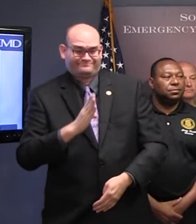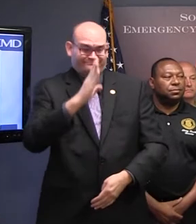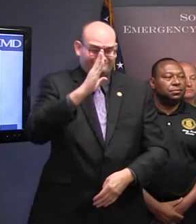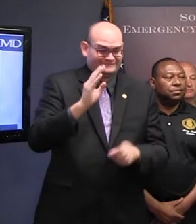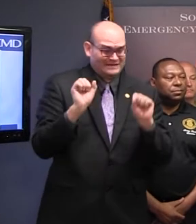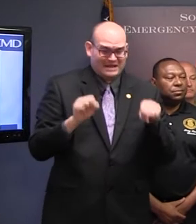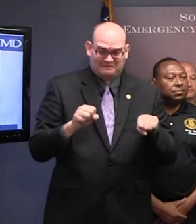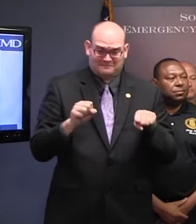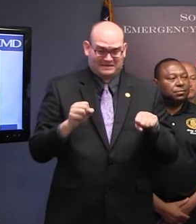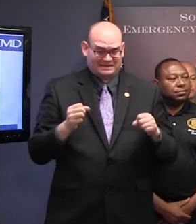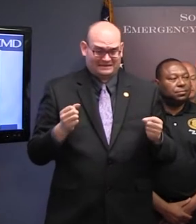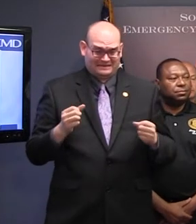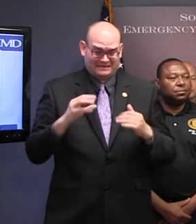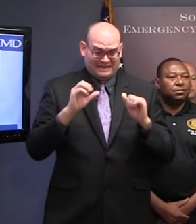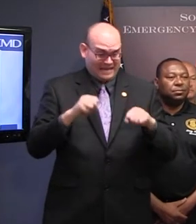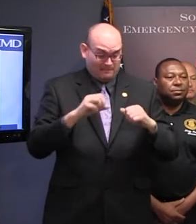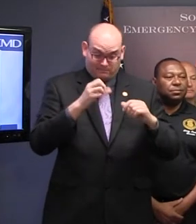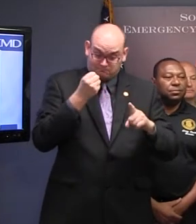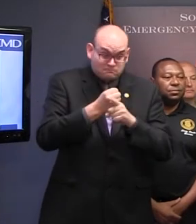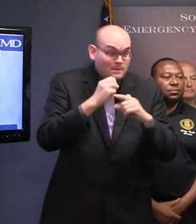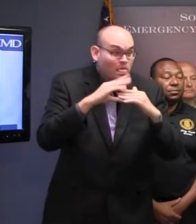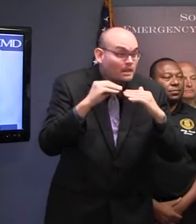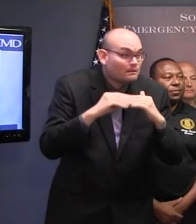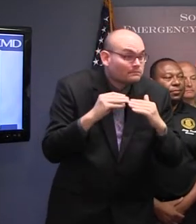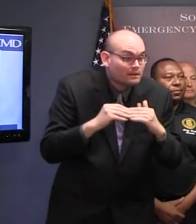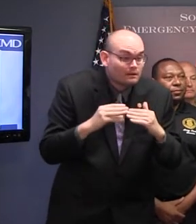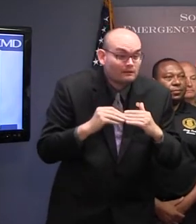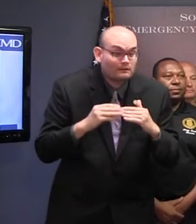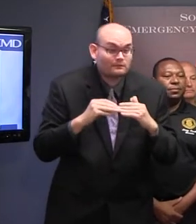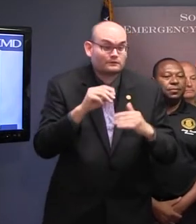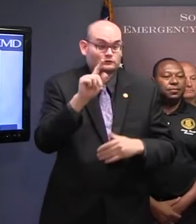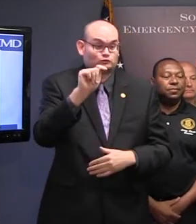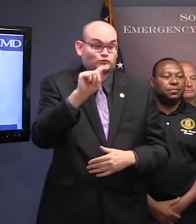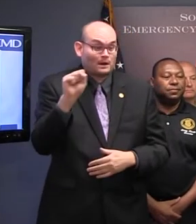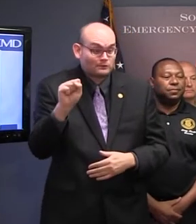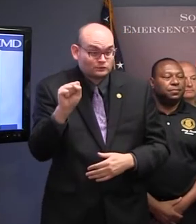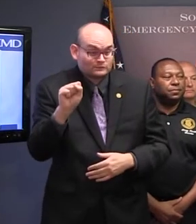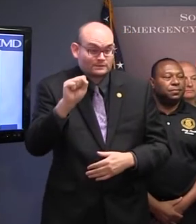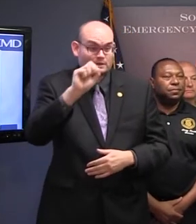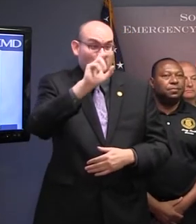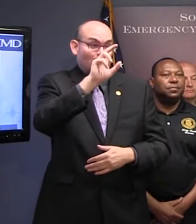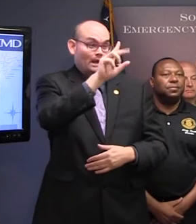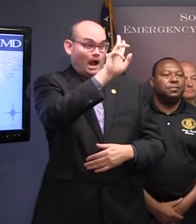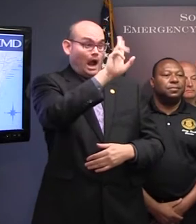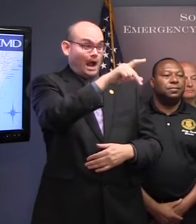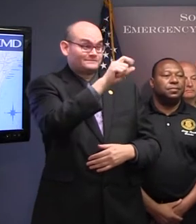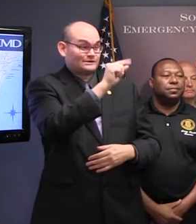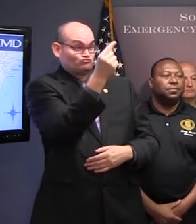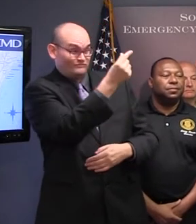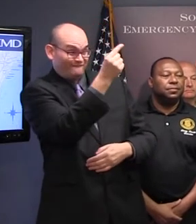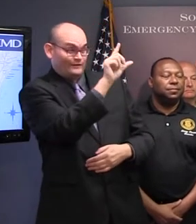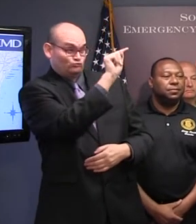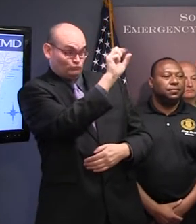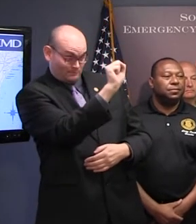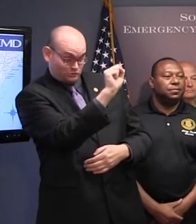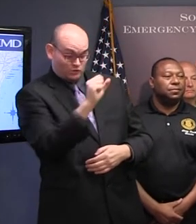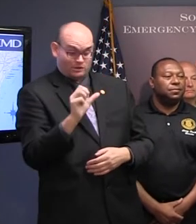in the Midlands and certainly tropical-storm-force winds even in the upstate of South Carolina. So that would be certainly enough to produce some damage.